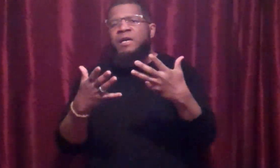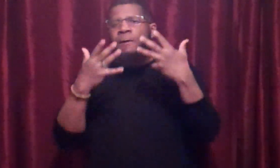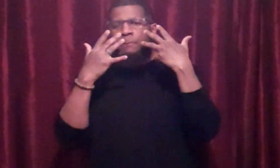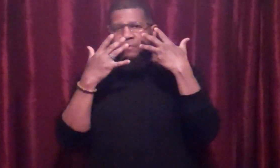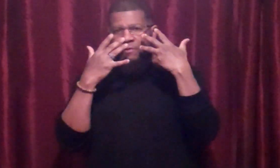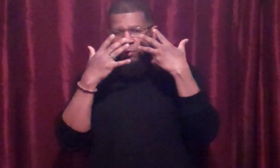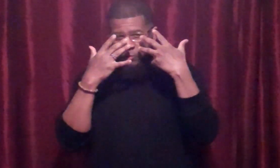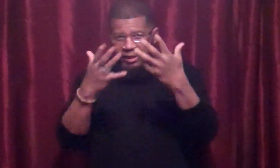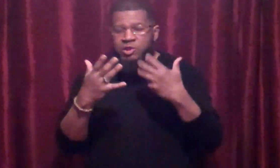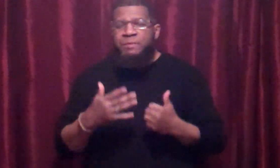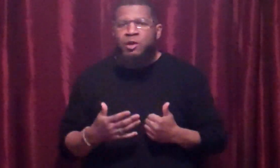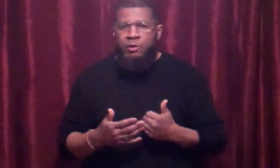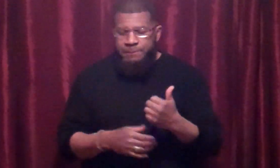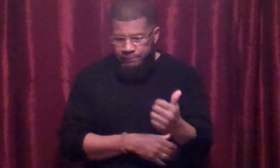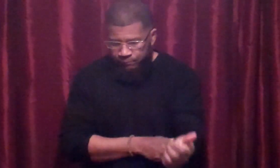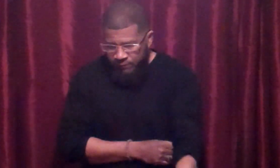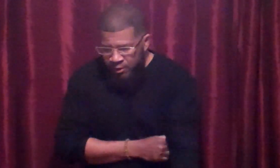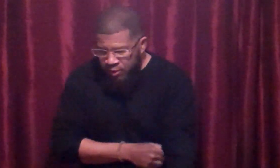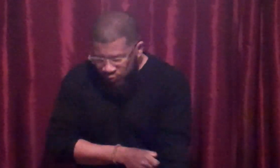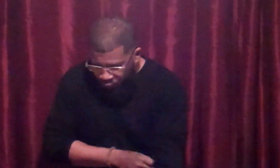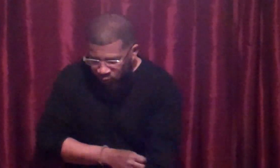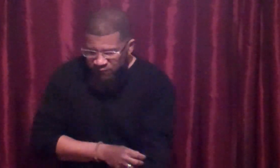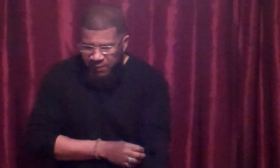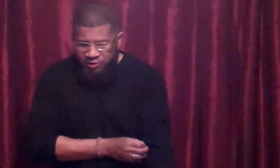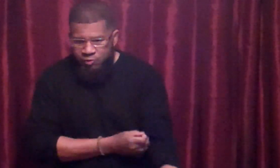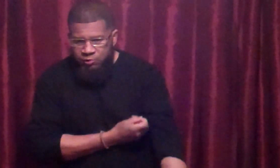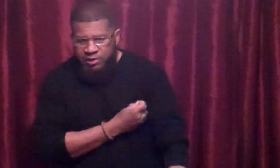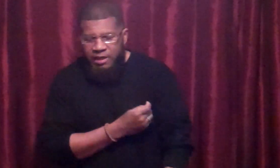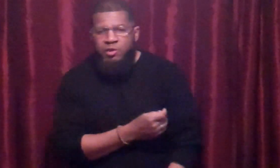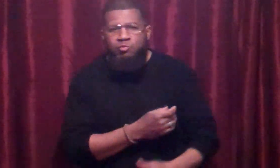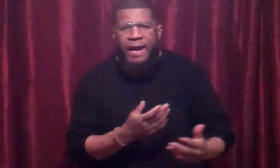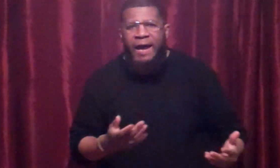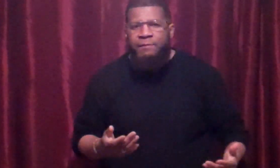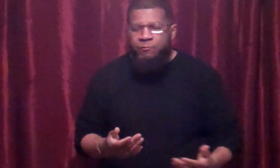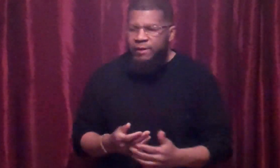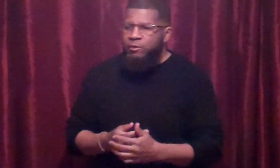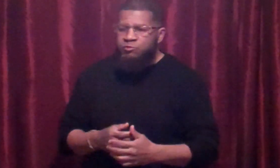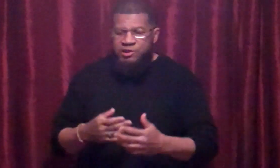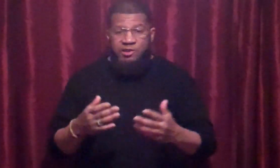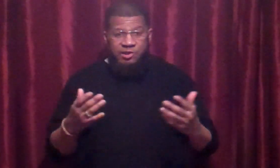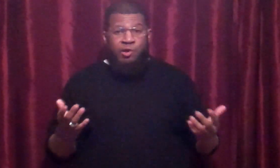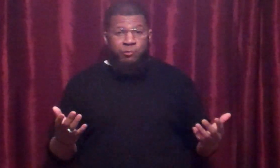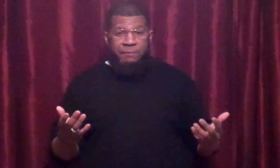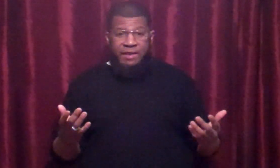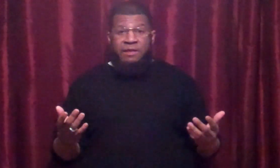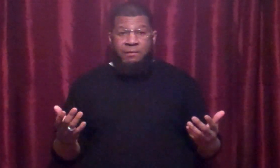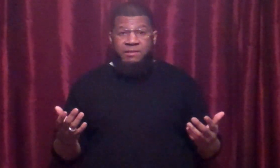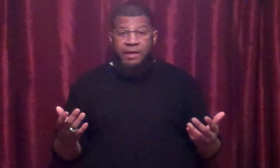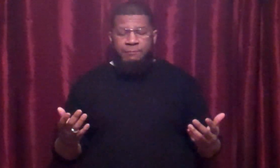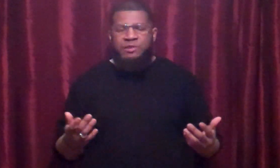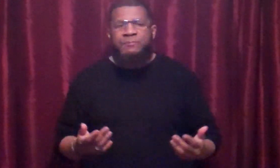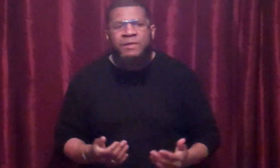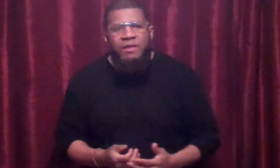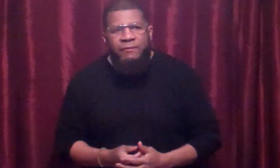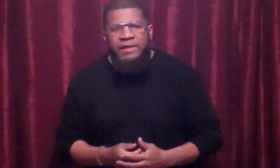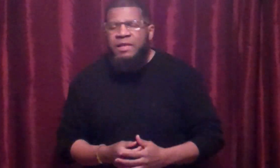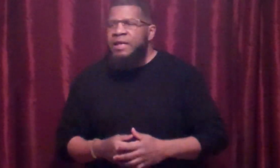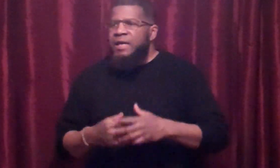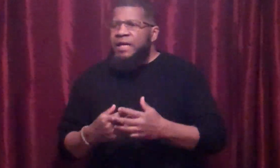they should be learning. So, one of my students, a Hindu guy, right, who shall remain nameless, right, he